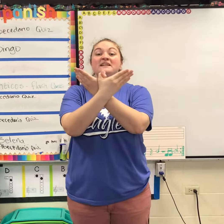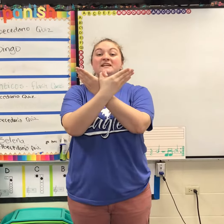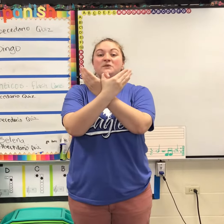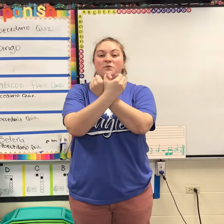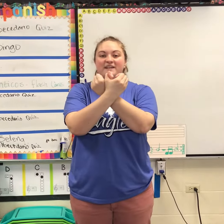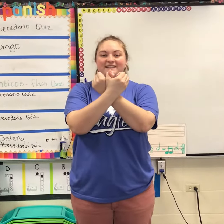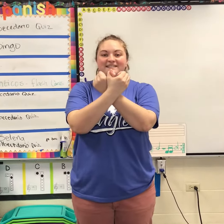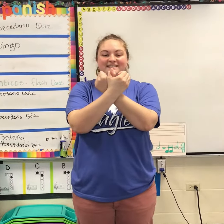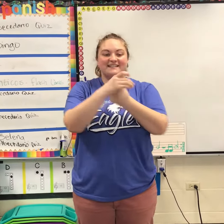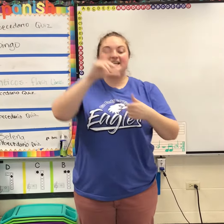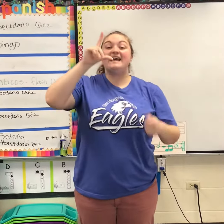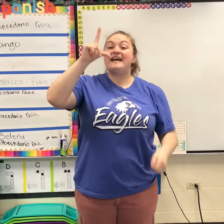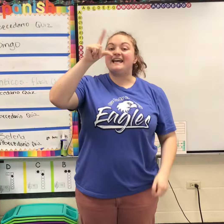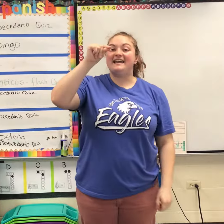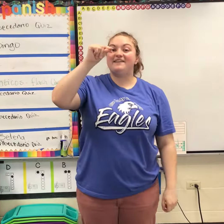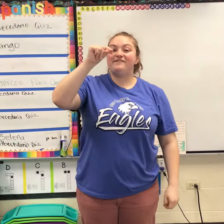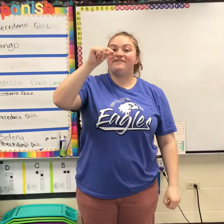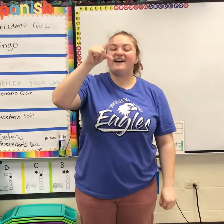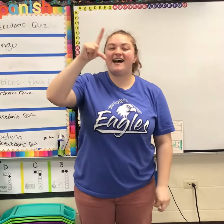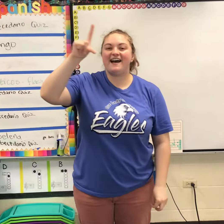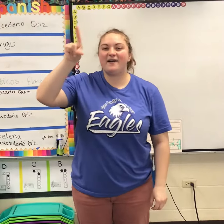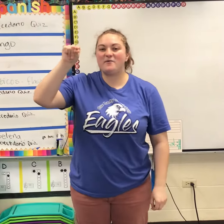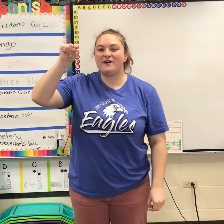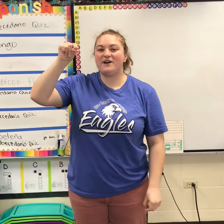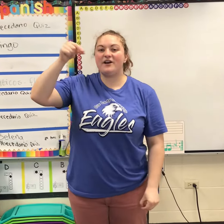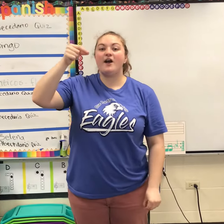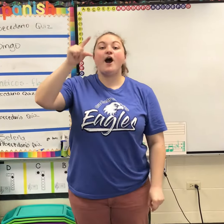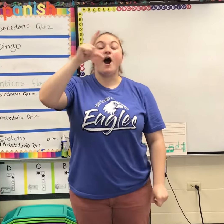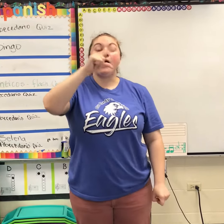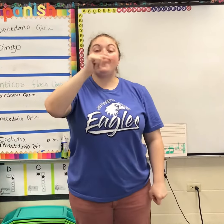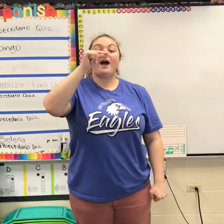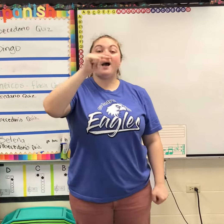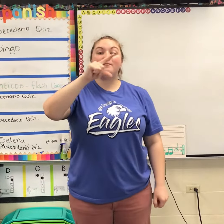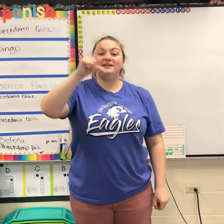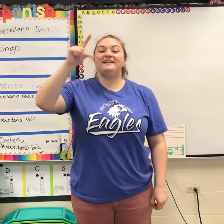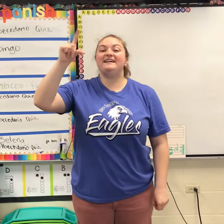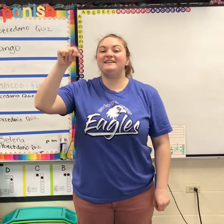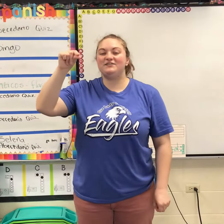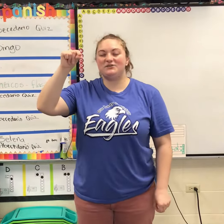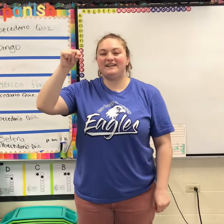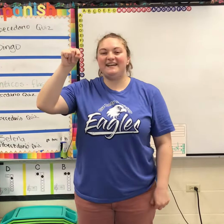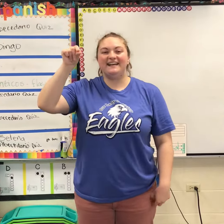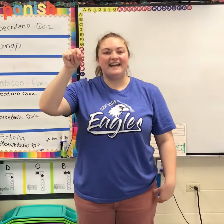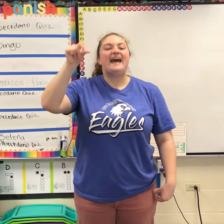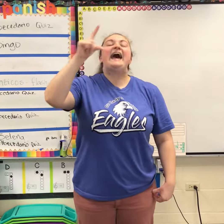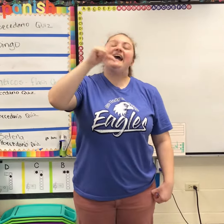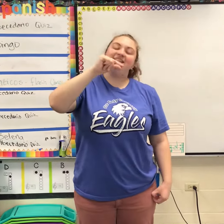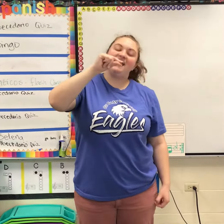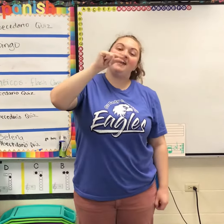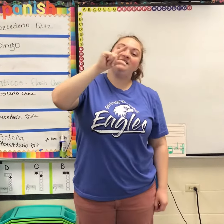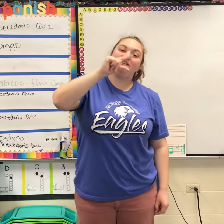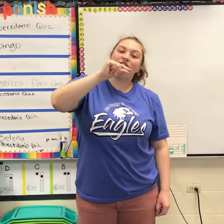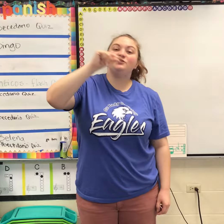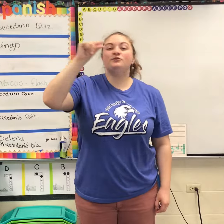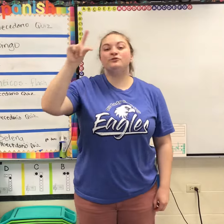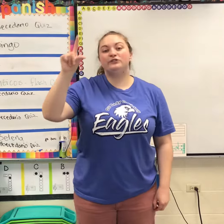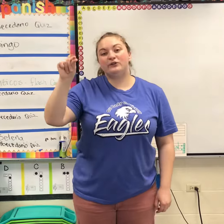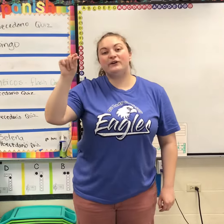wings. If I were a robin in a tree, I'd thank you Lord